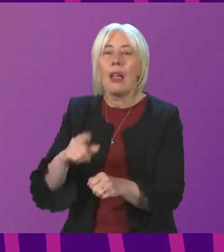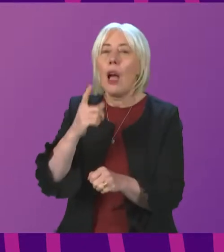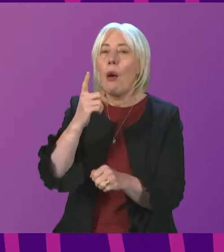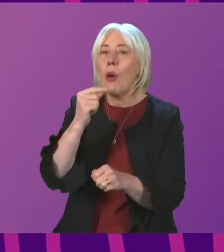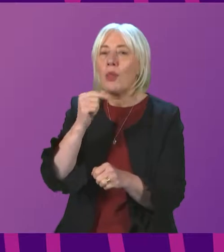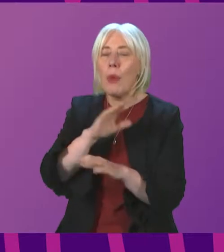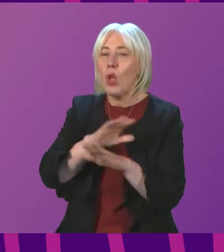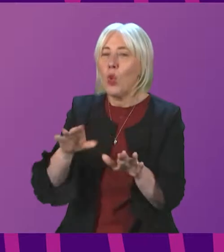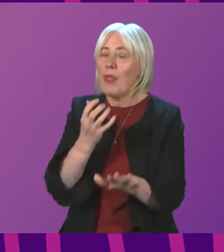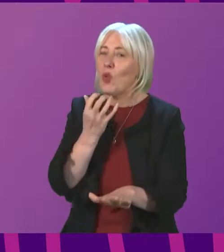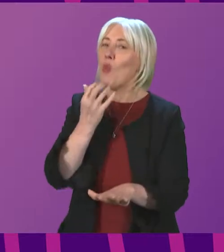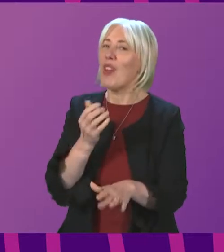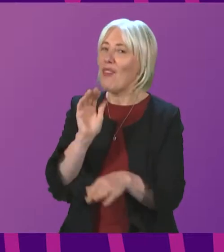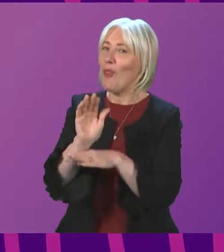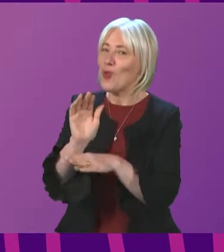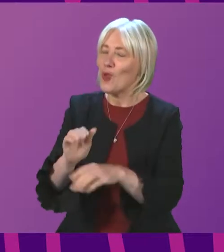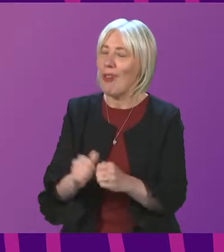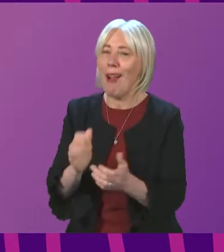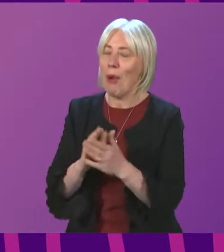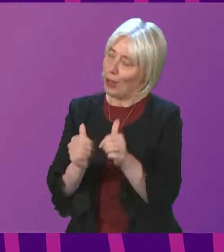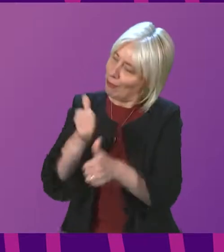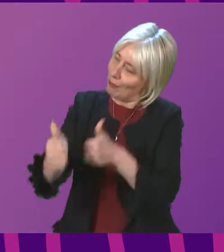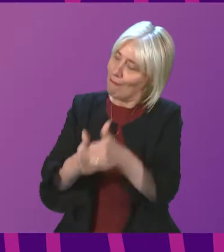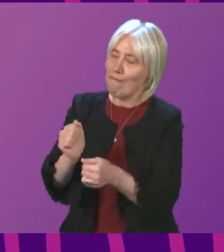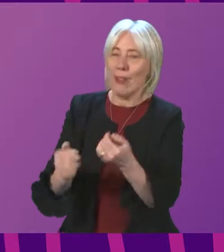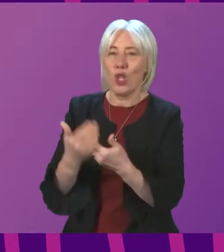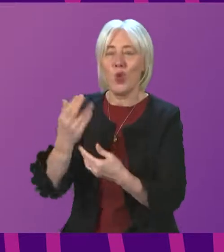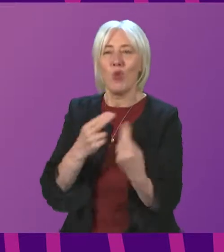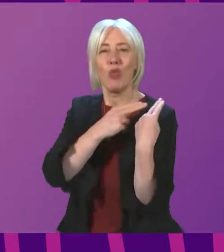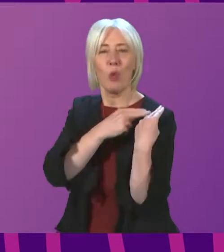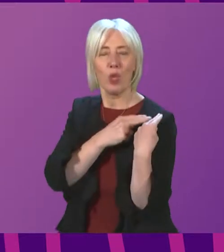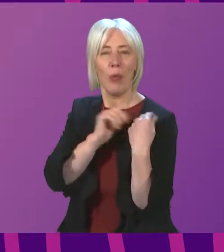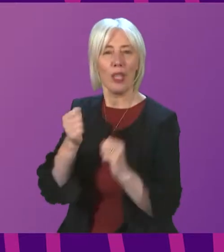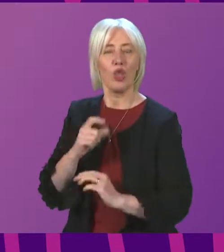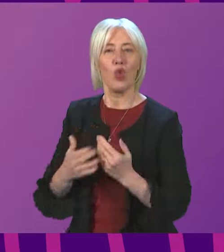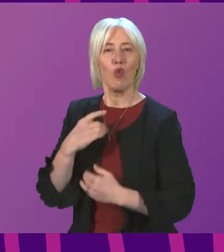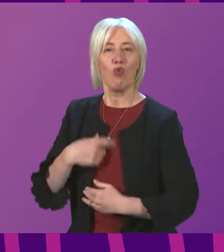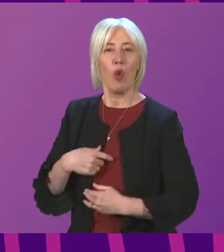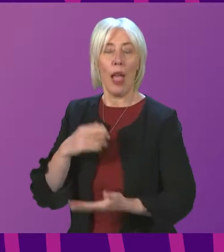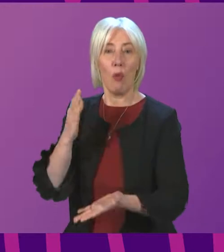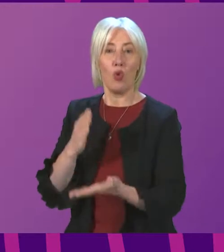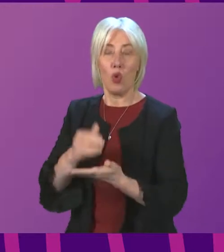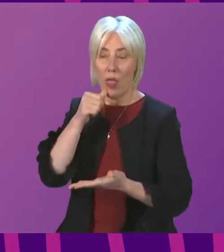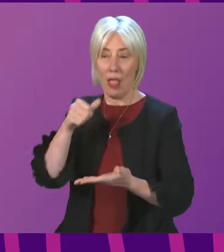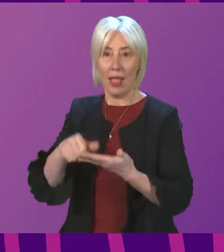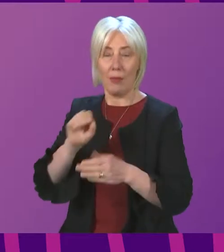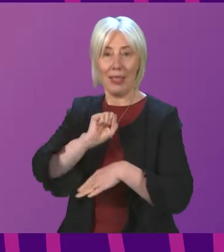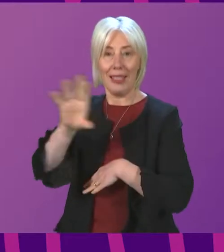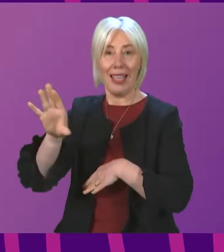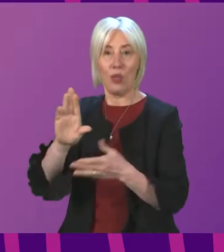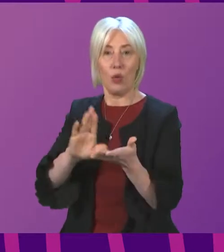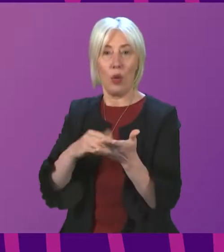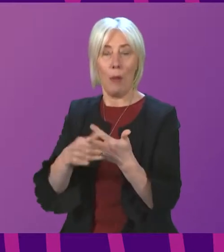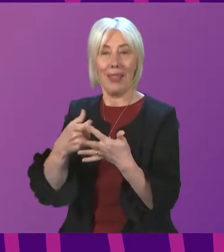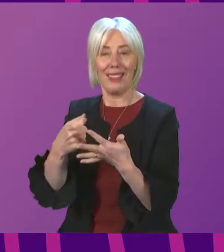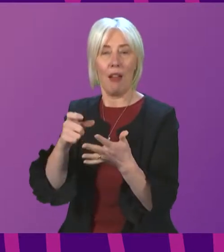be slightly less brave. But I do wish him well in his new responsibilities and can assure him that that letter that was going to Mr Day will now be coming